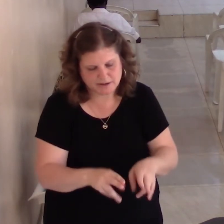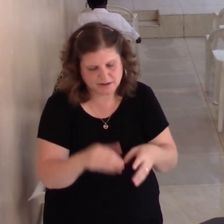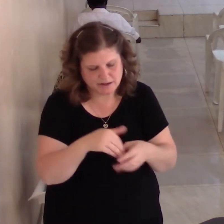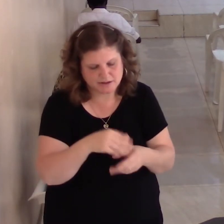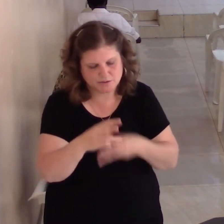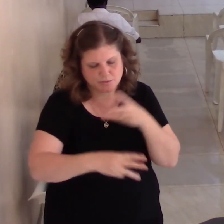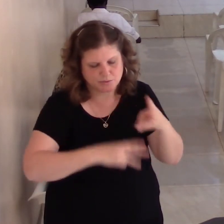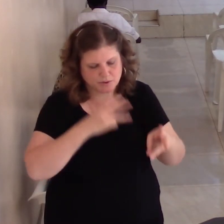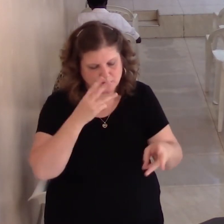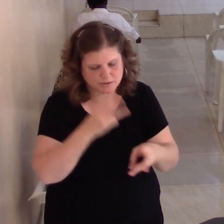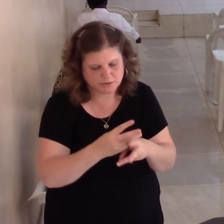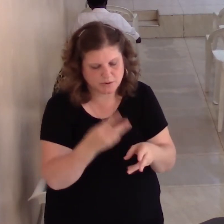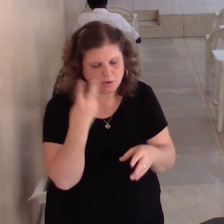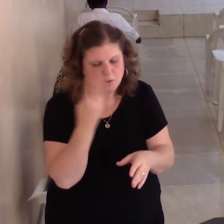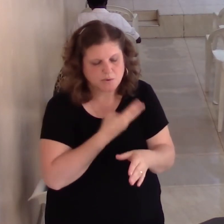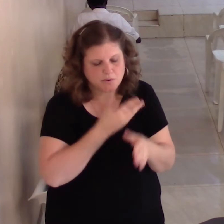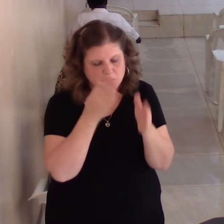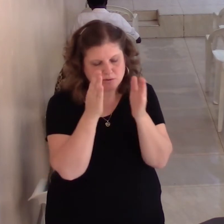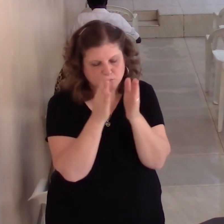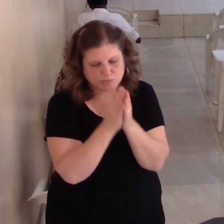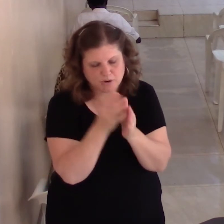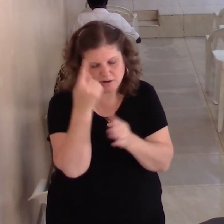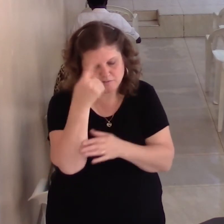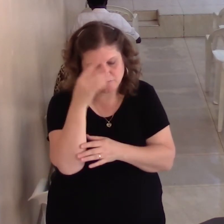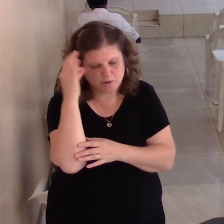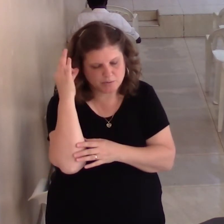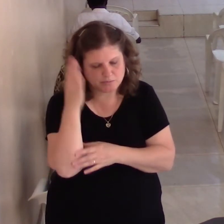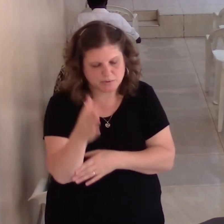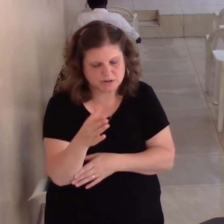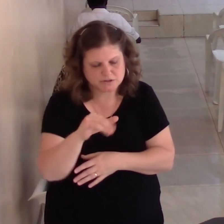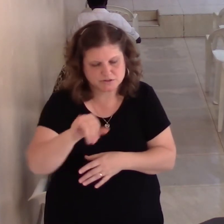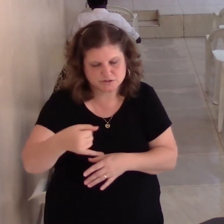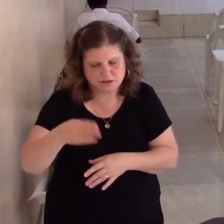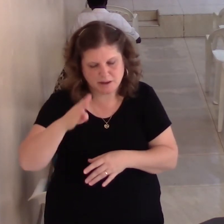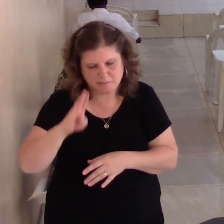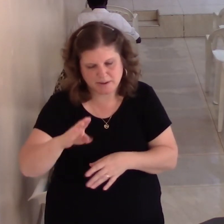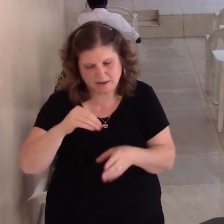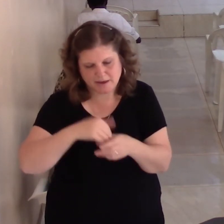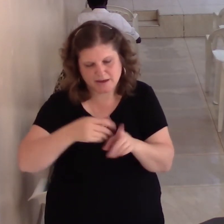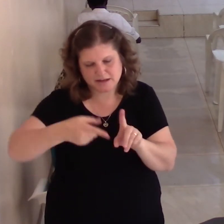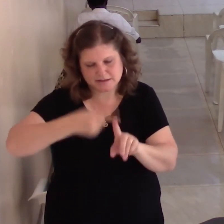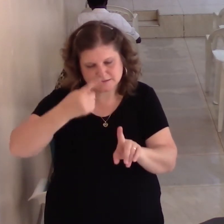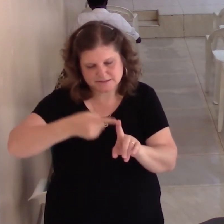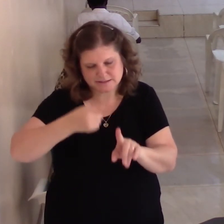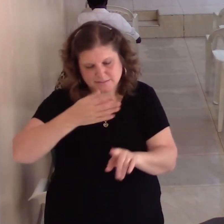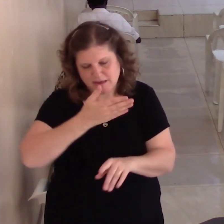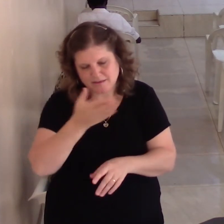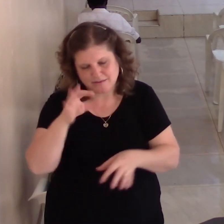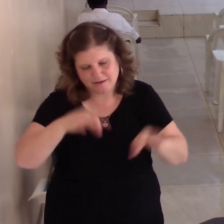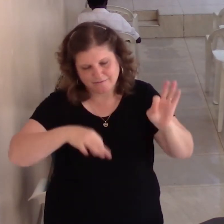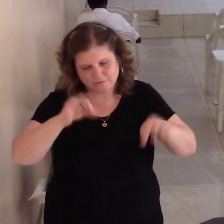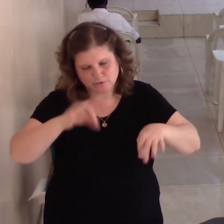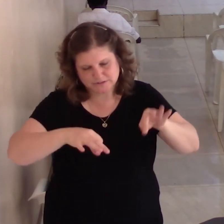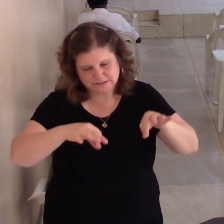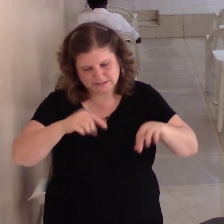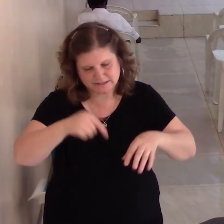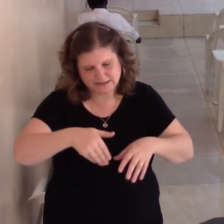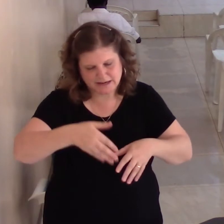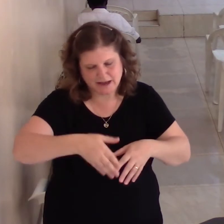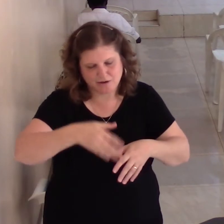especially we pray for pastors, John Bosco, as they are both right now. For the pastors to take on